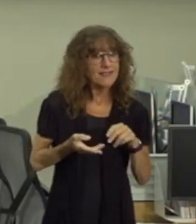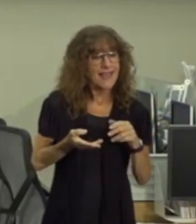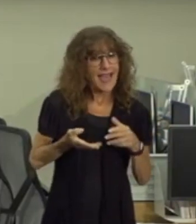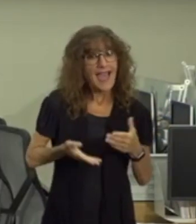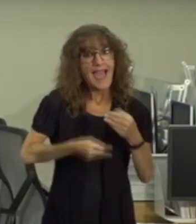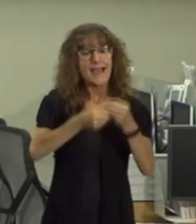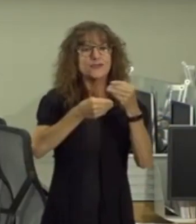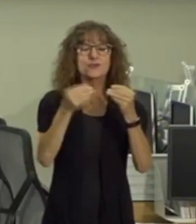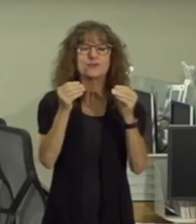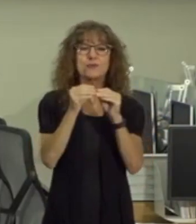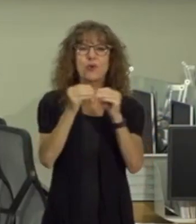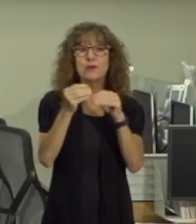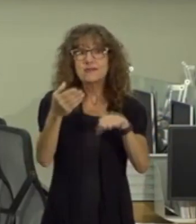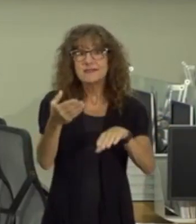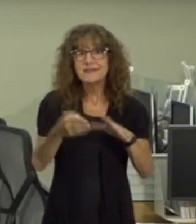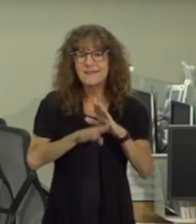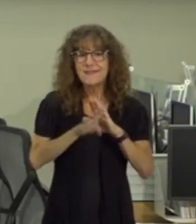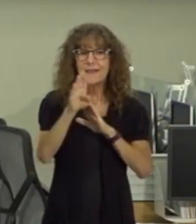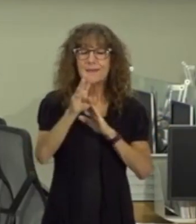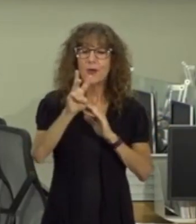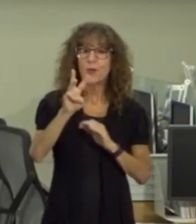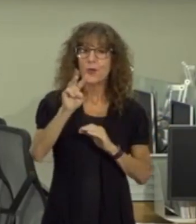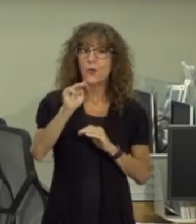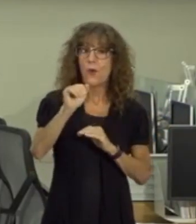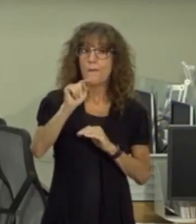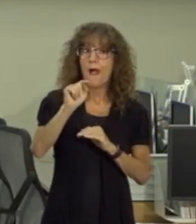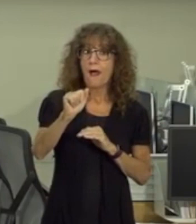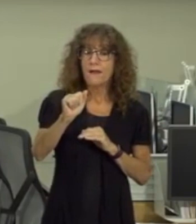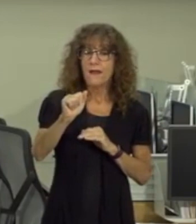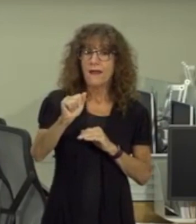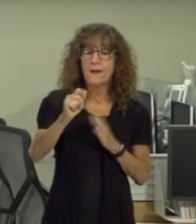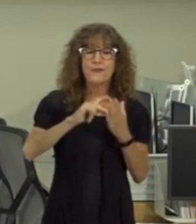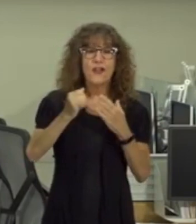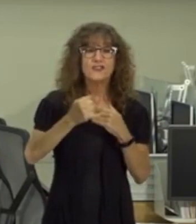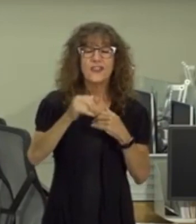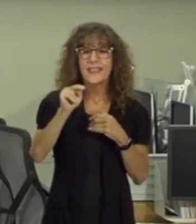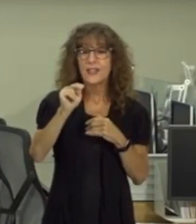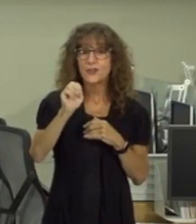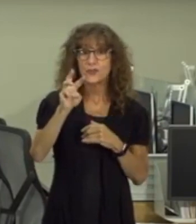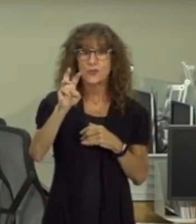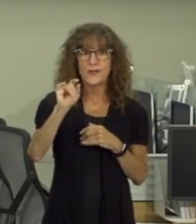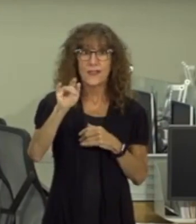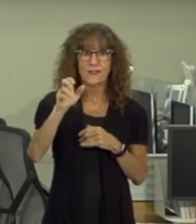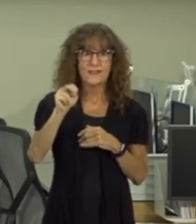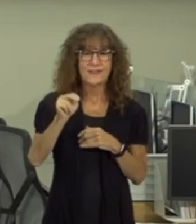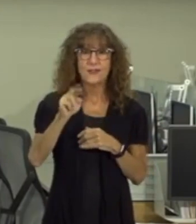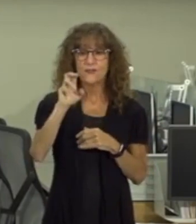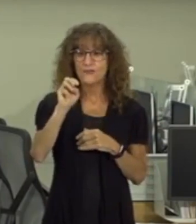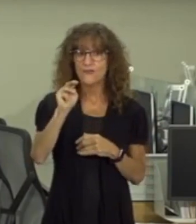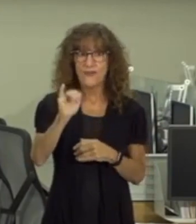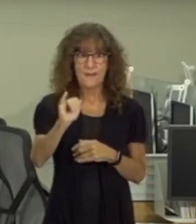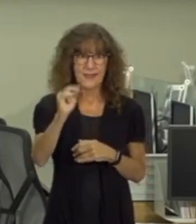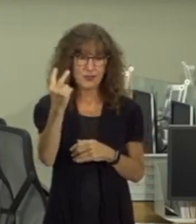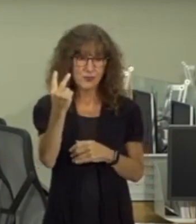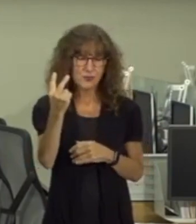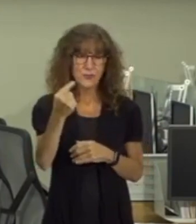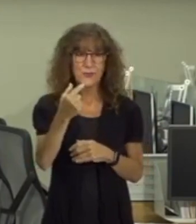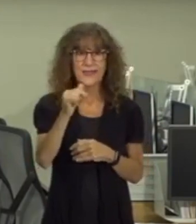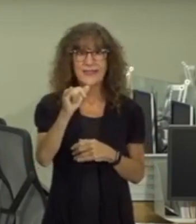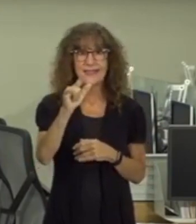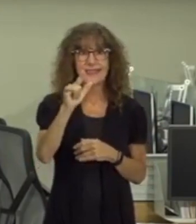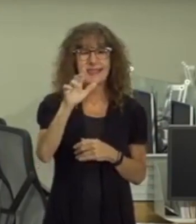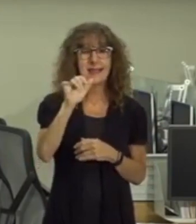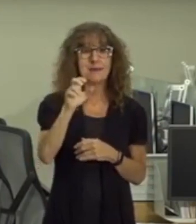that area the wamata headquarters project in new carrollton is moving forward including the remy 2 project the gilbane building